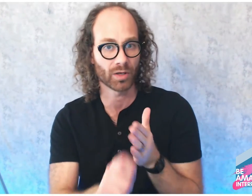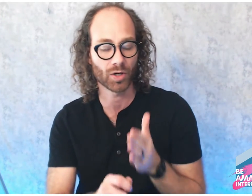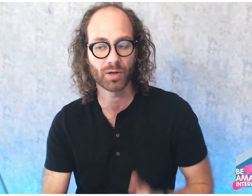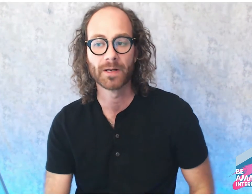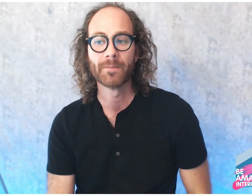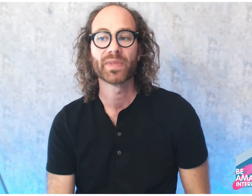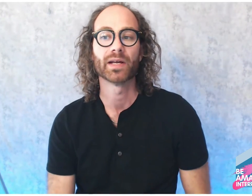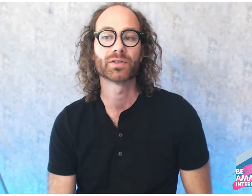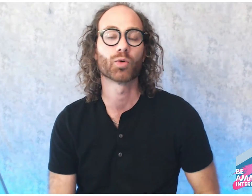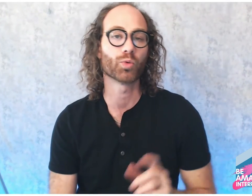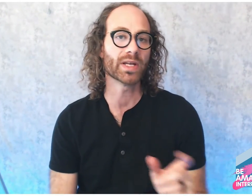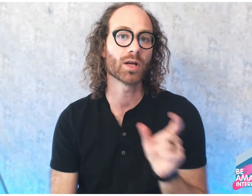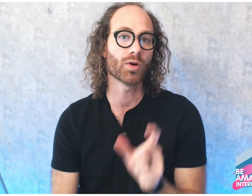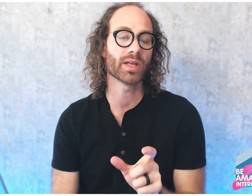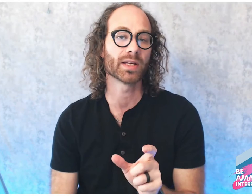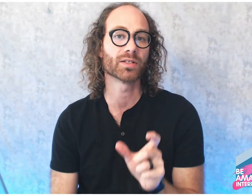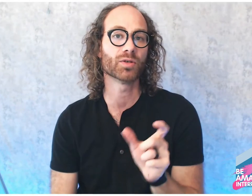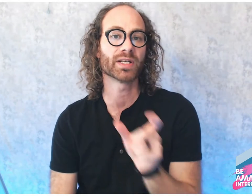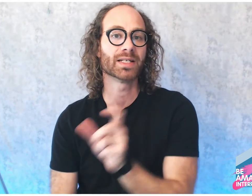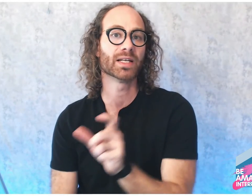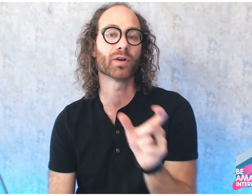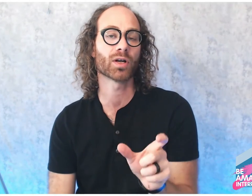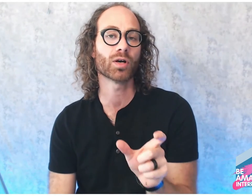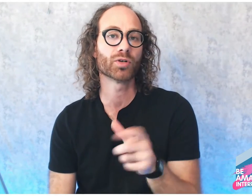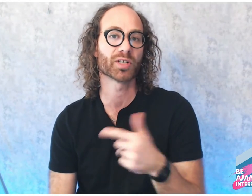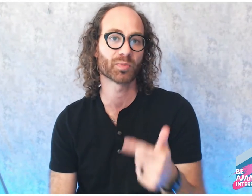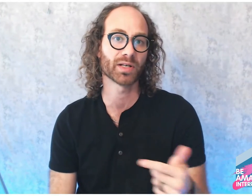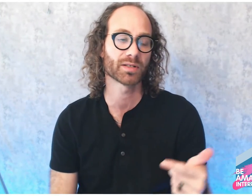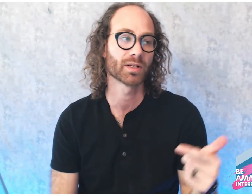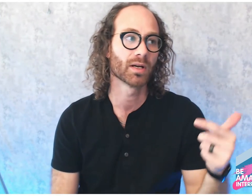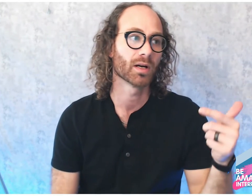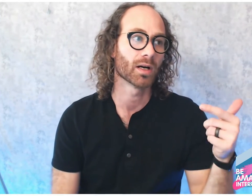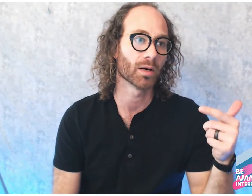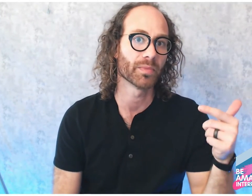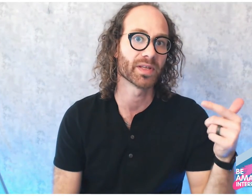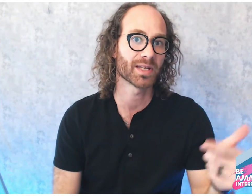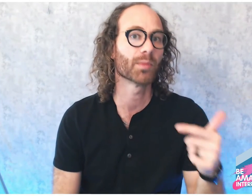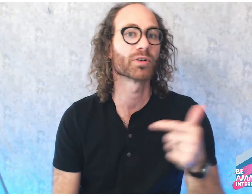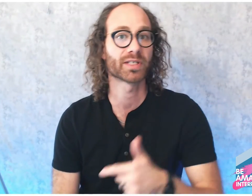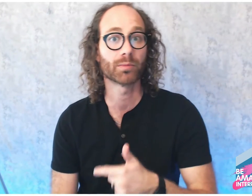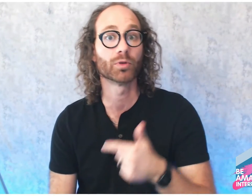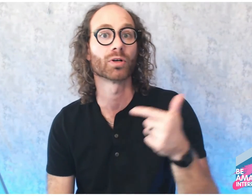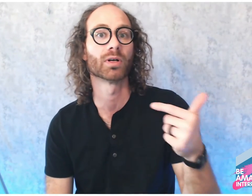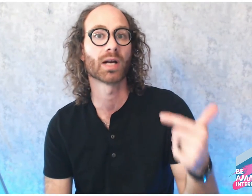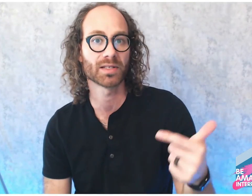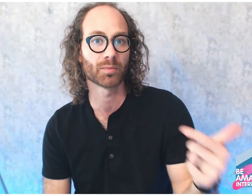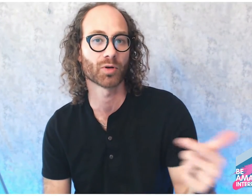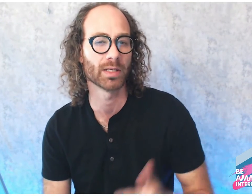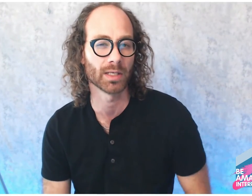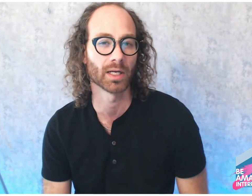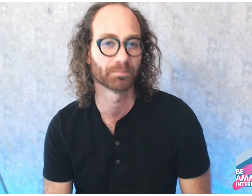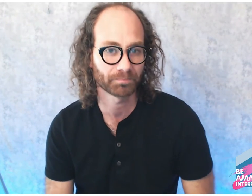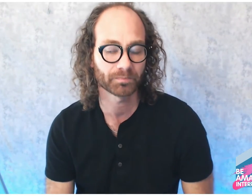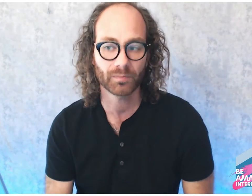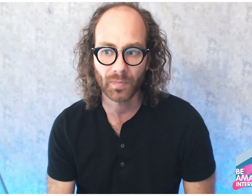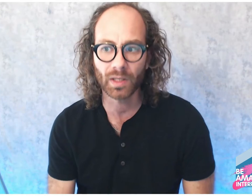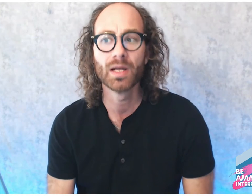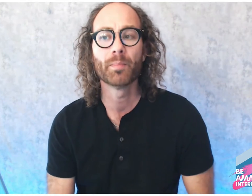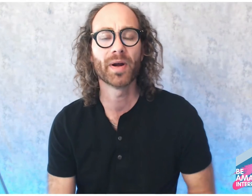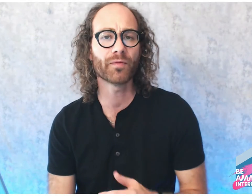And so recoding is using a different code to express the same or similar concept or idea. Paraphrasing